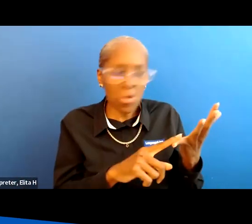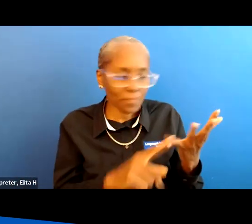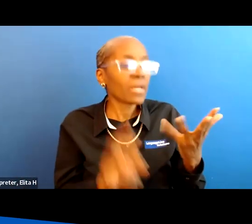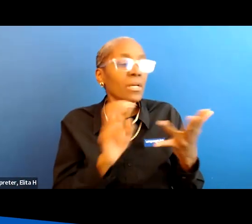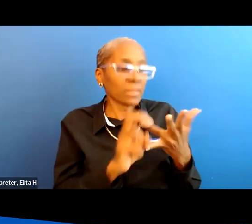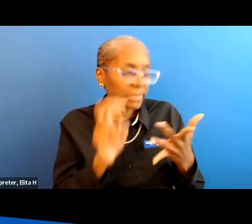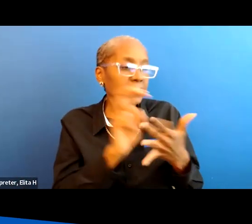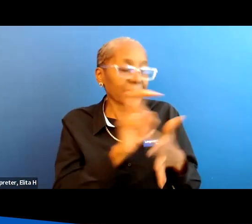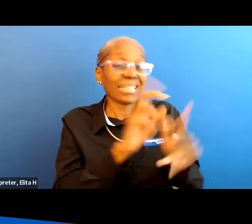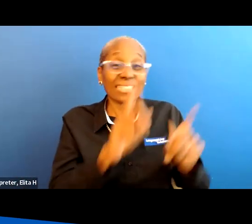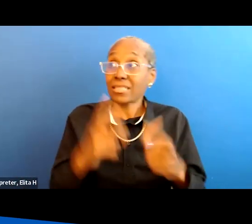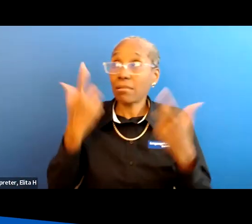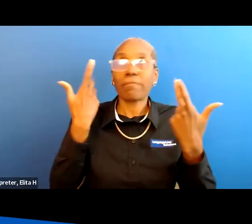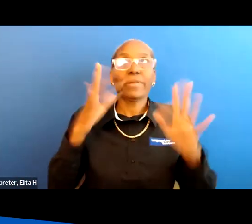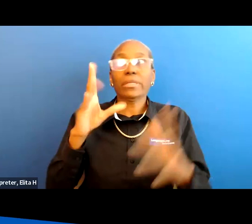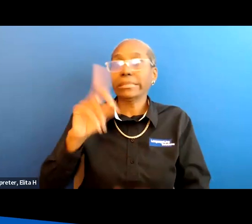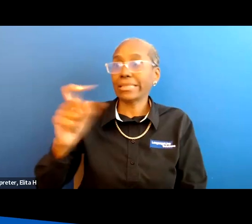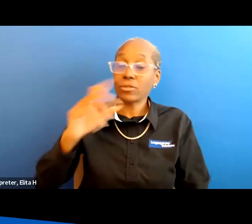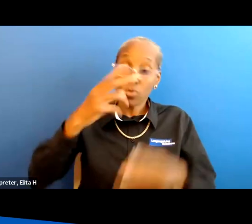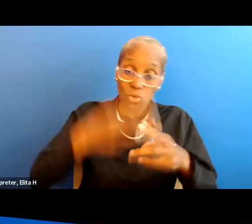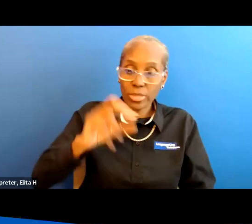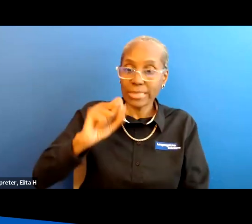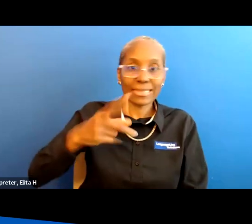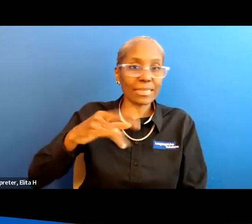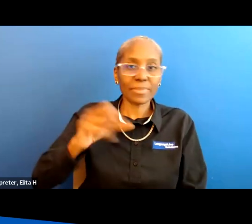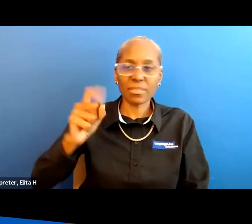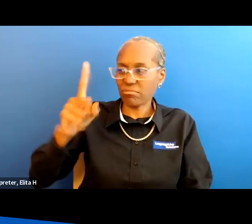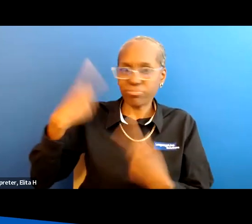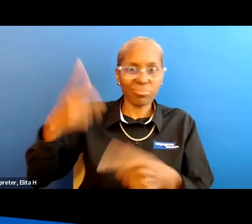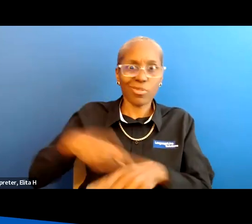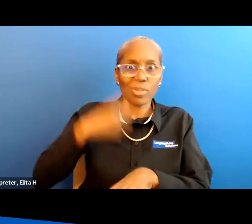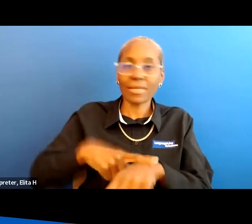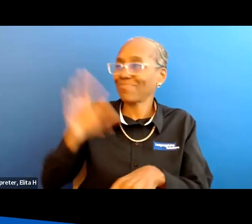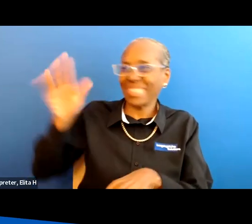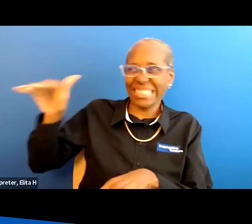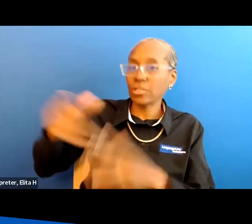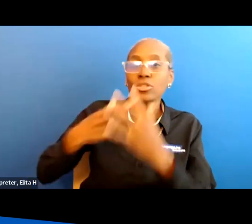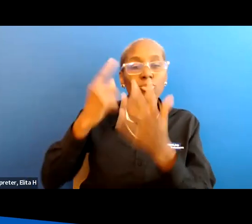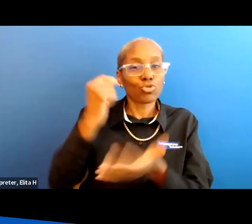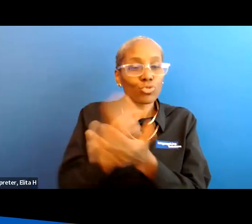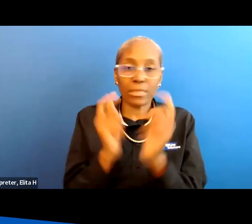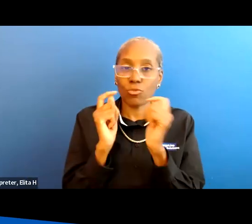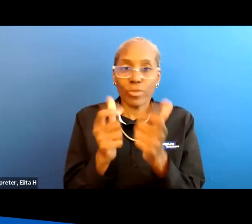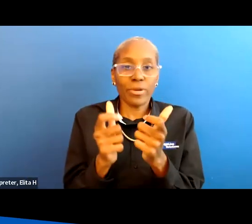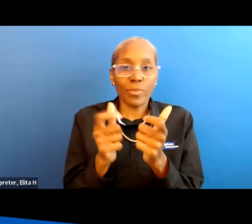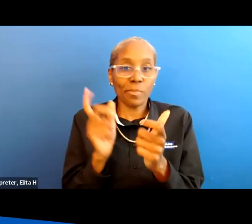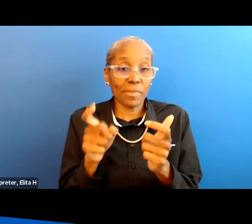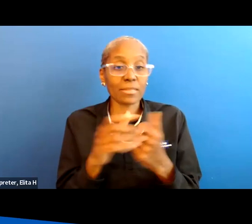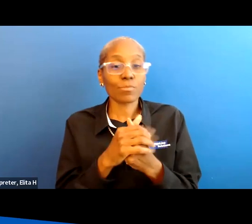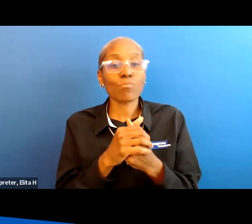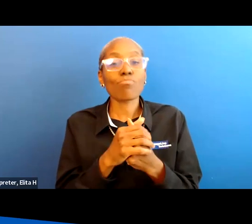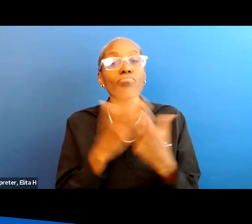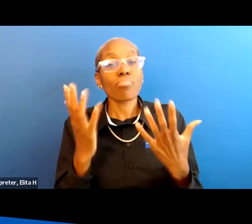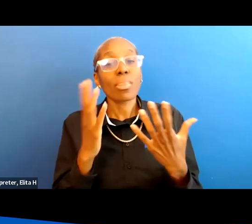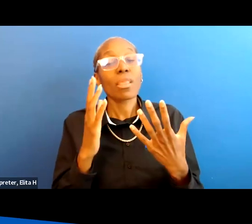by the time they get up to the diagnosis of sepsis it's going to be pretty late you need to start the treatment for sepsis right away so